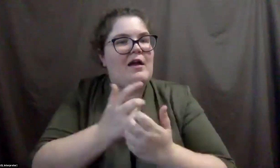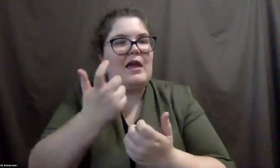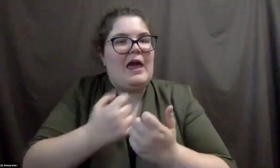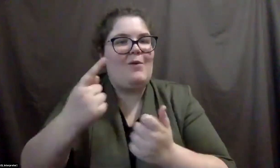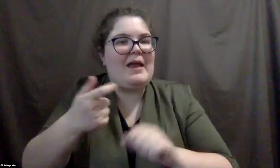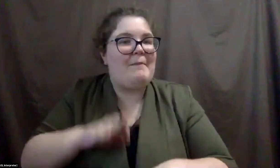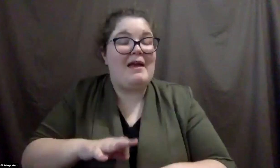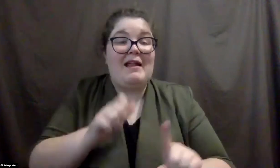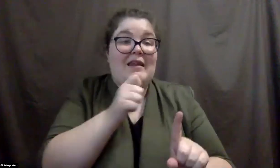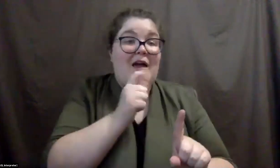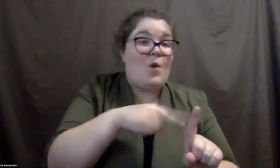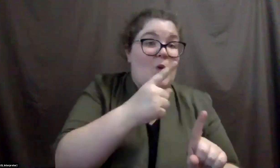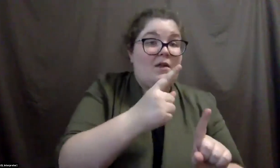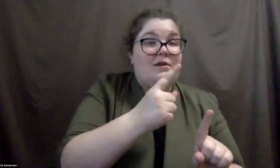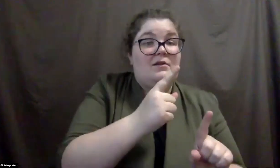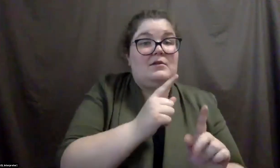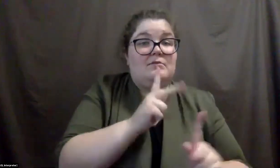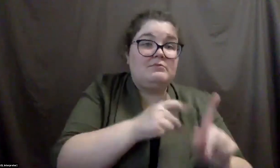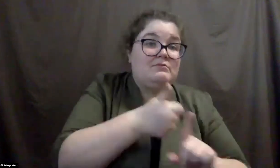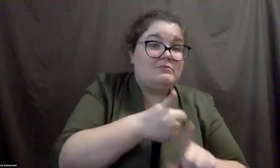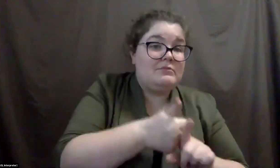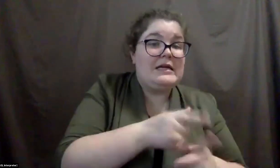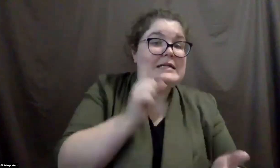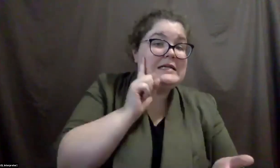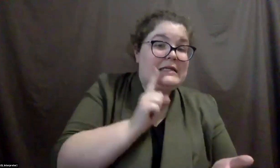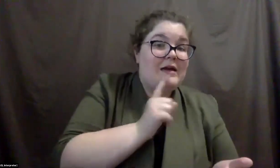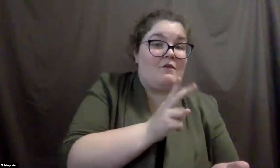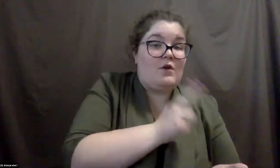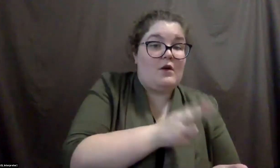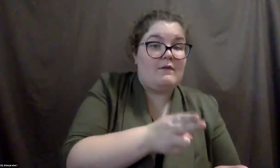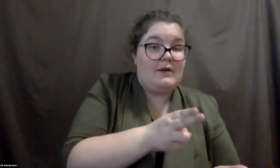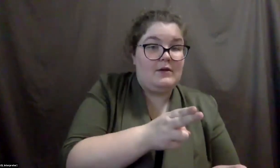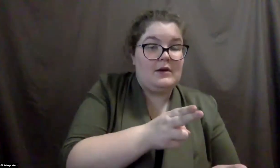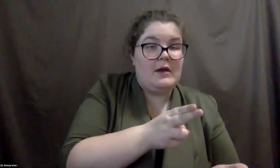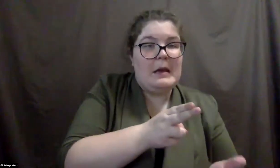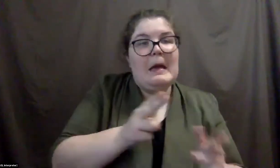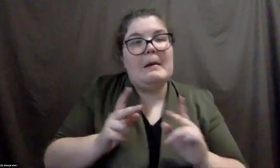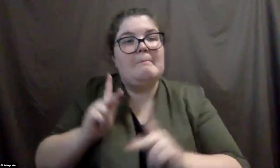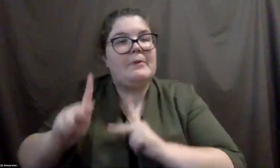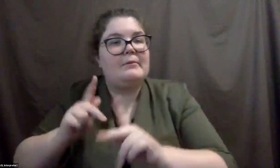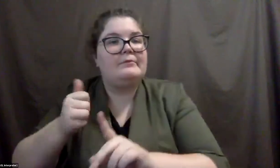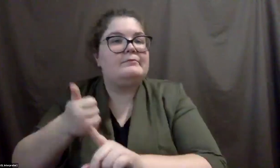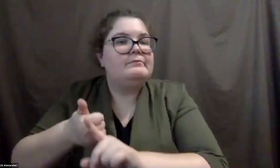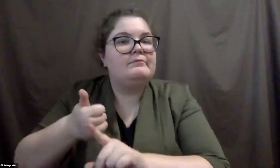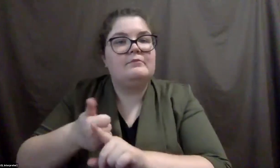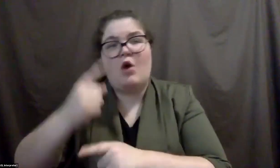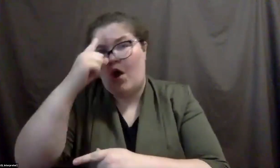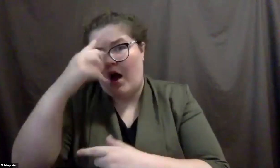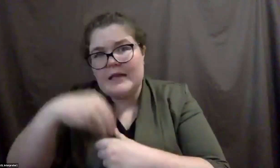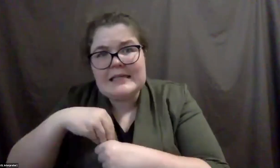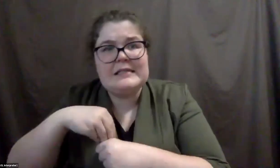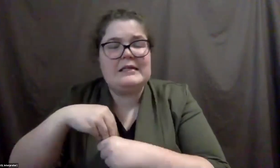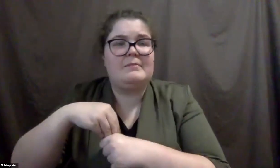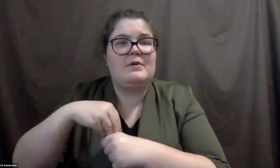if it's not just those who, um, who have hearing loss, but, uh, and, you know, individuals who perhaps might have autism or on the